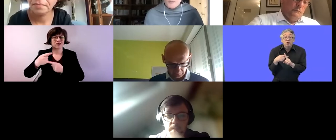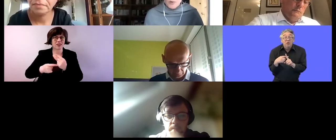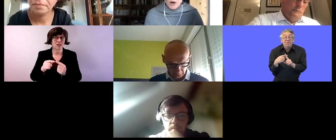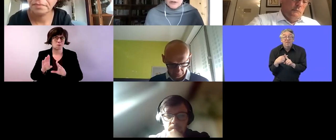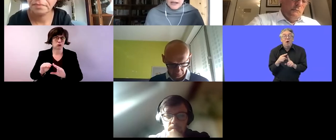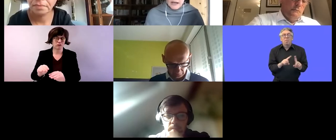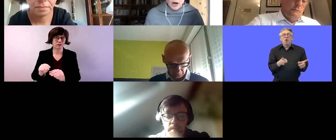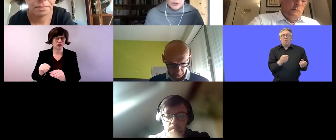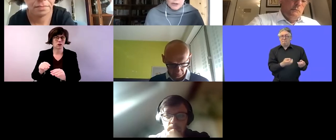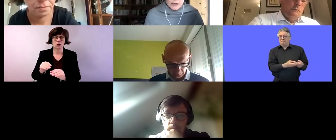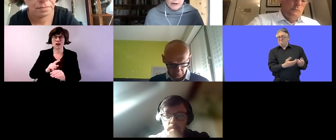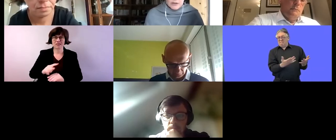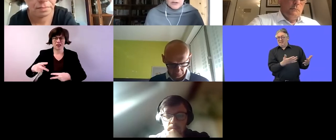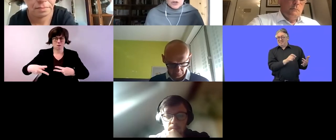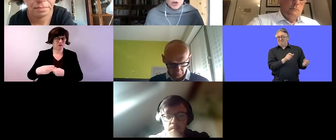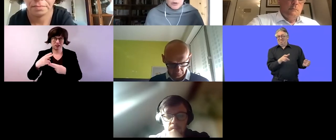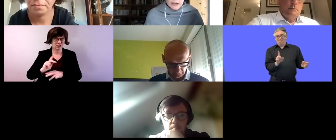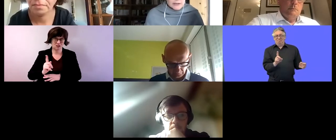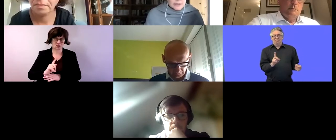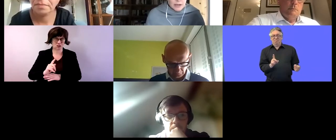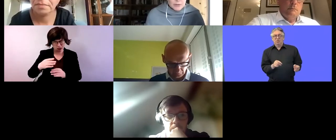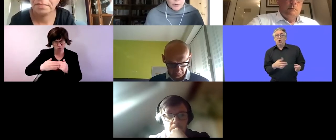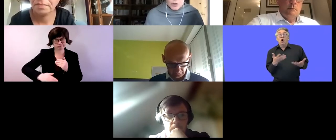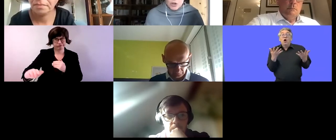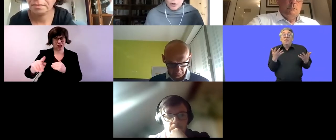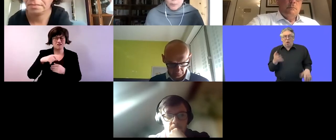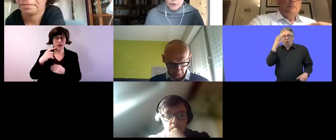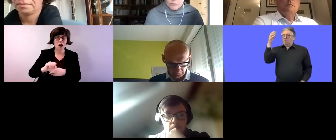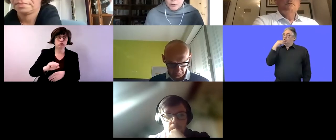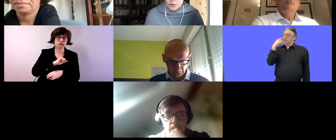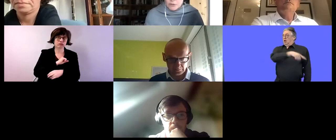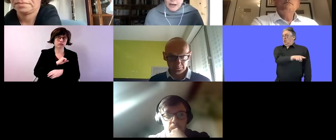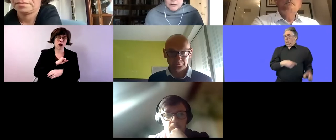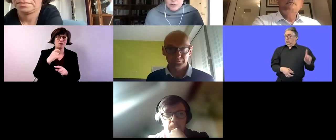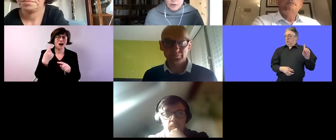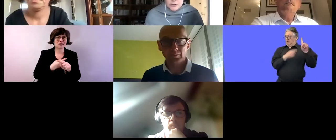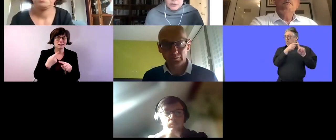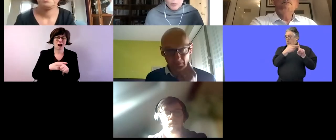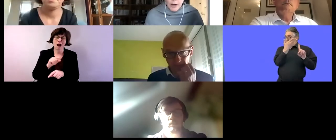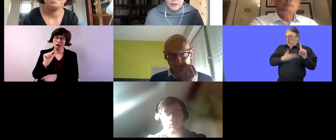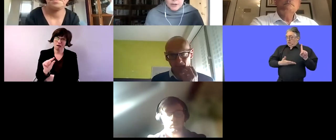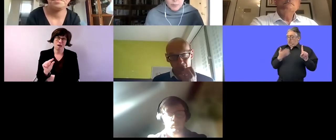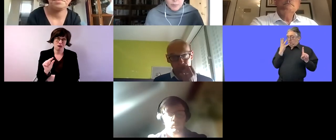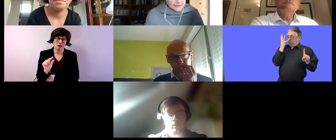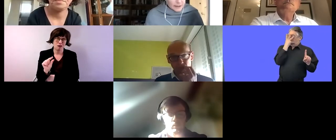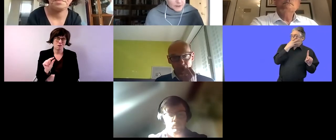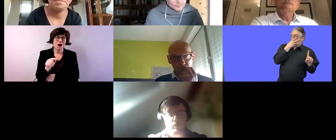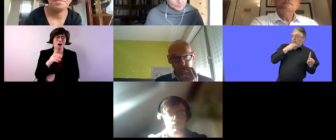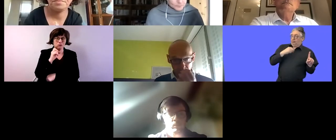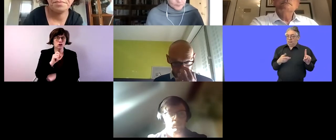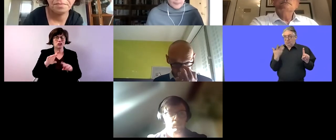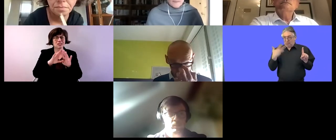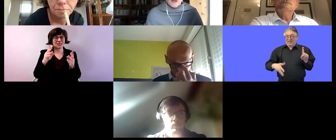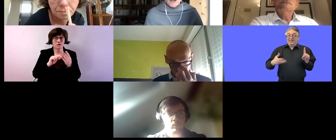but what they are doing now is they're showcasing that approach and hoping to roll it across out across the wider public sector